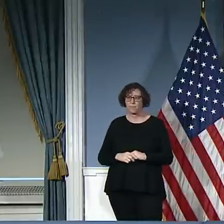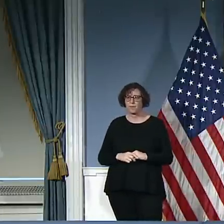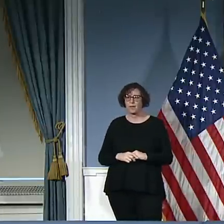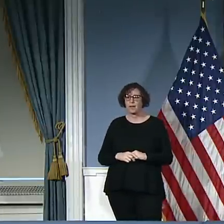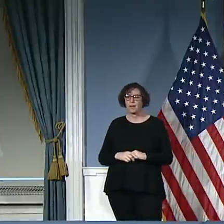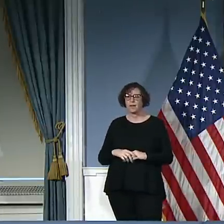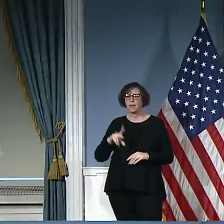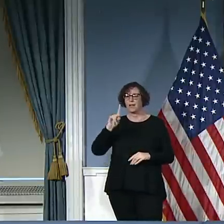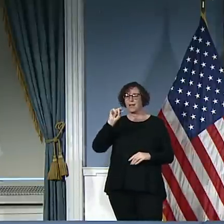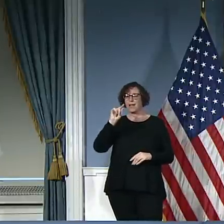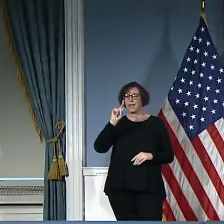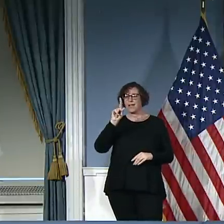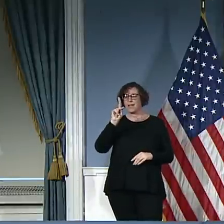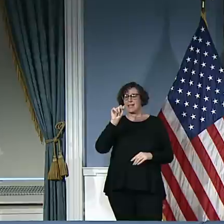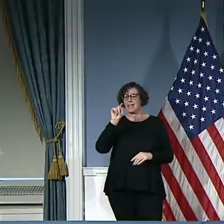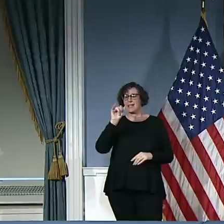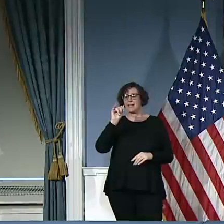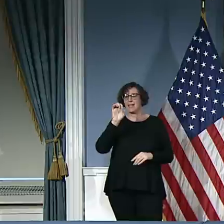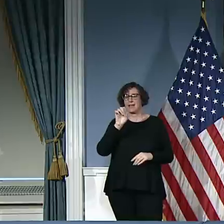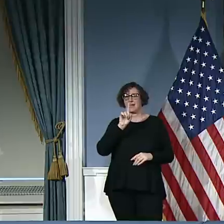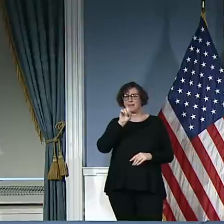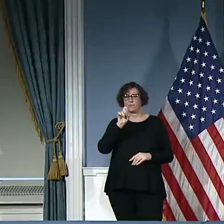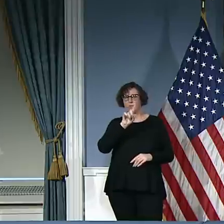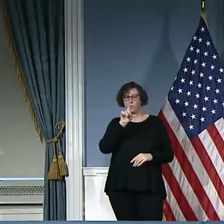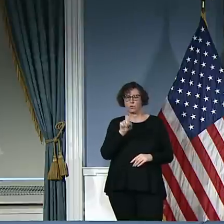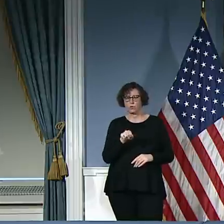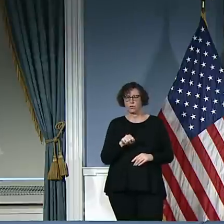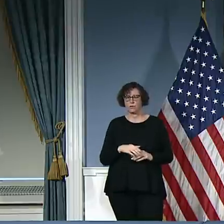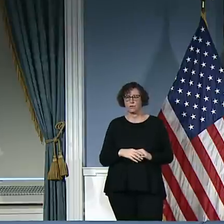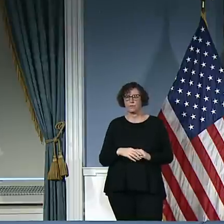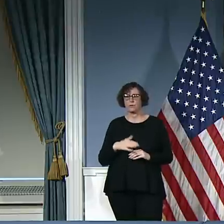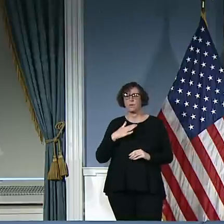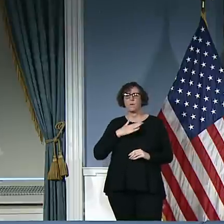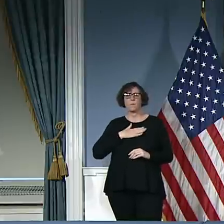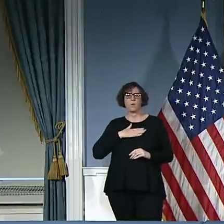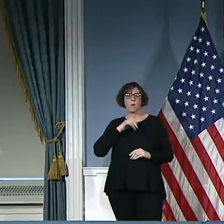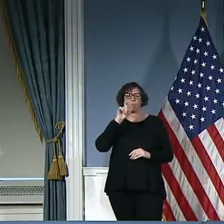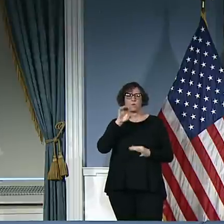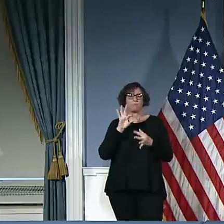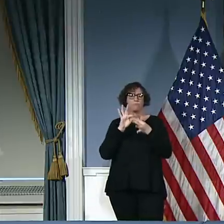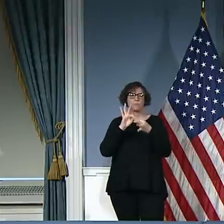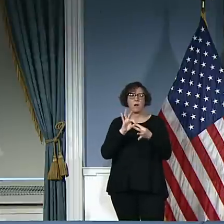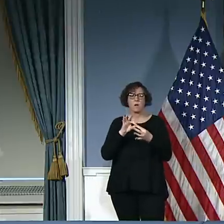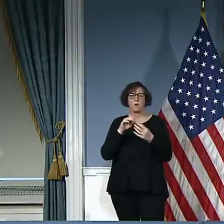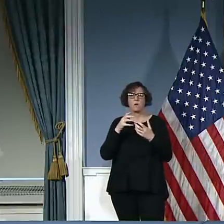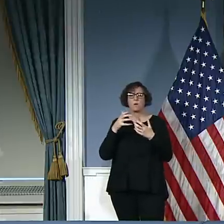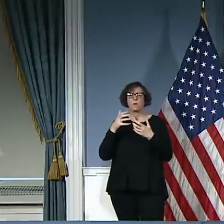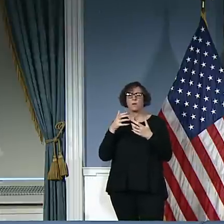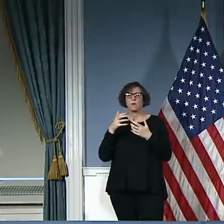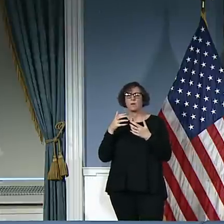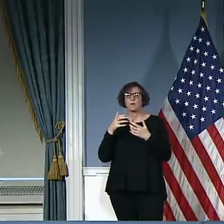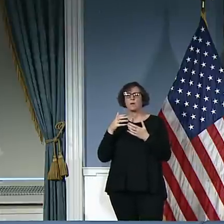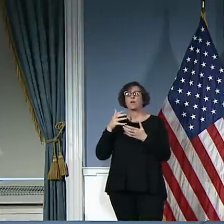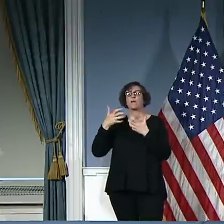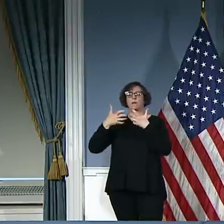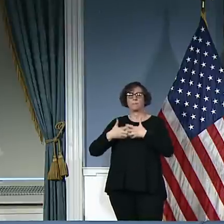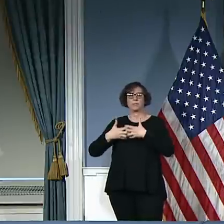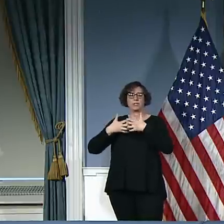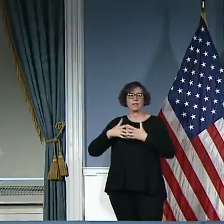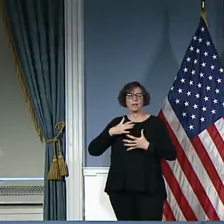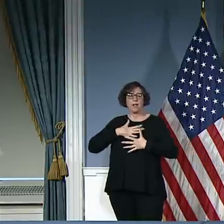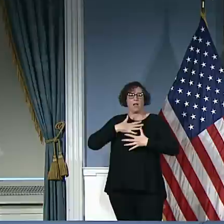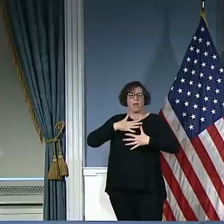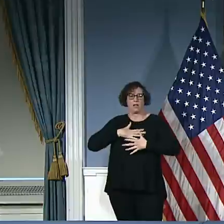My question is about the ventilators. I'm curious, do you know where they're going to go yet? Will they only go to H&H hospitals? Will they be